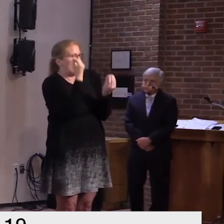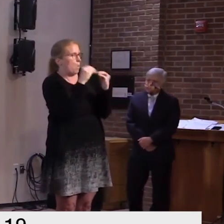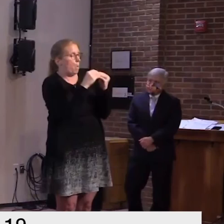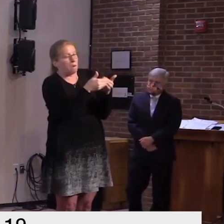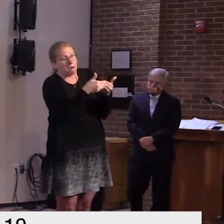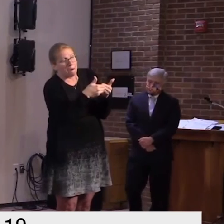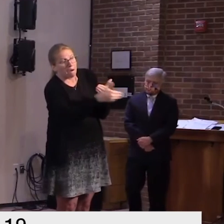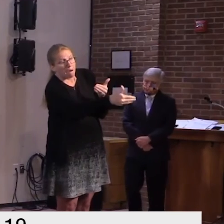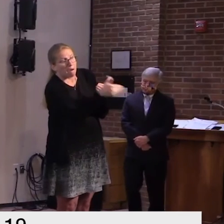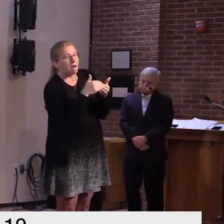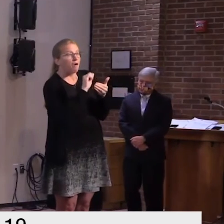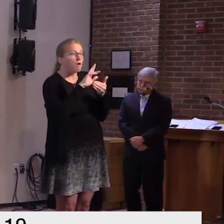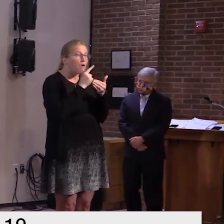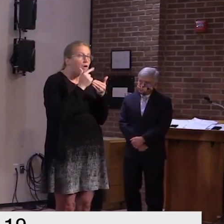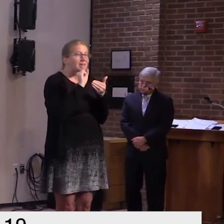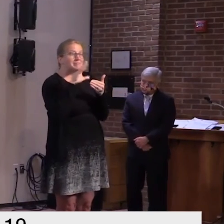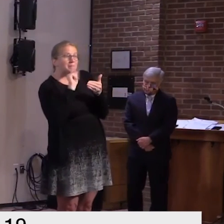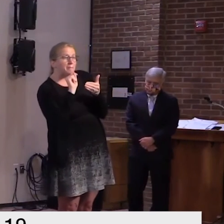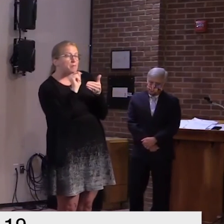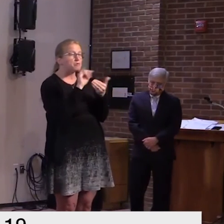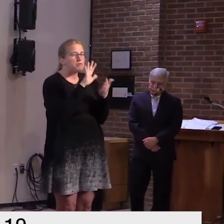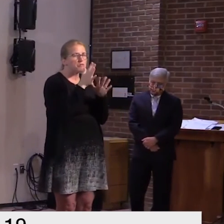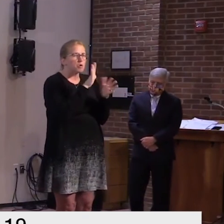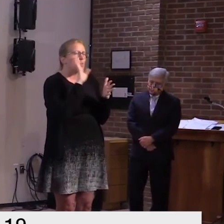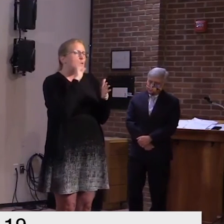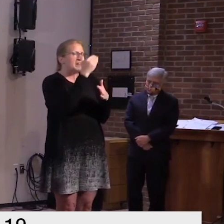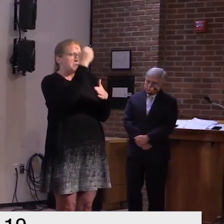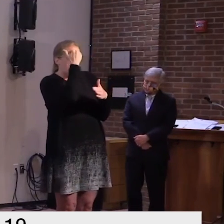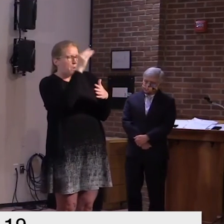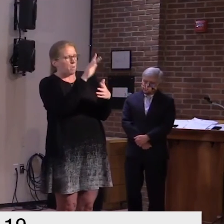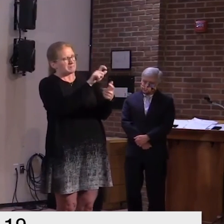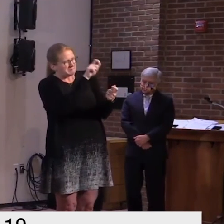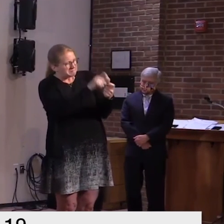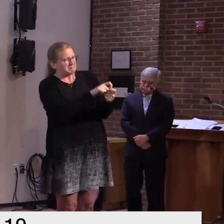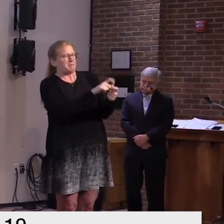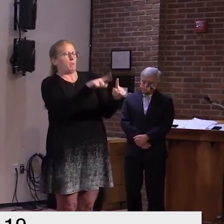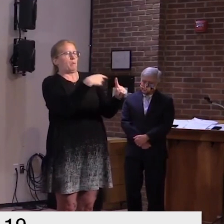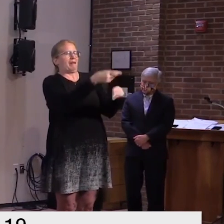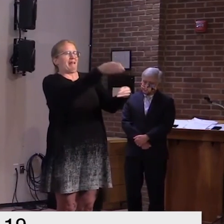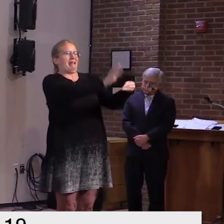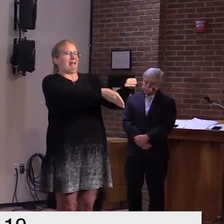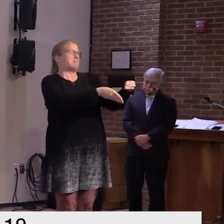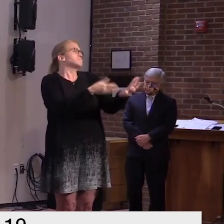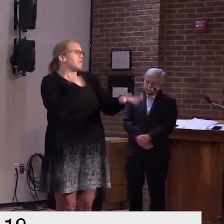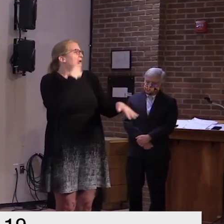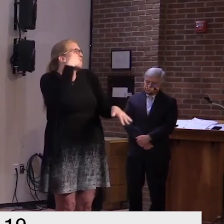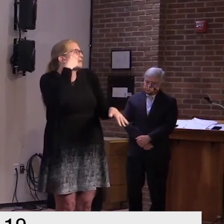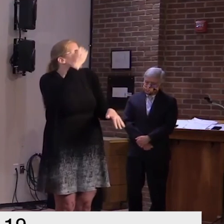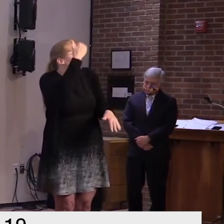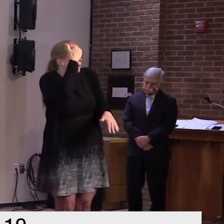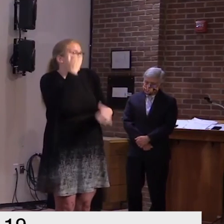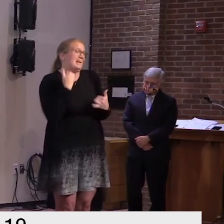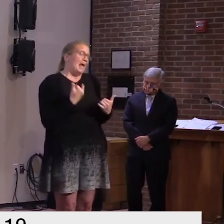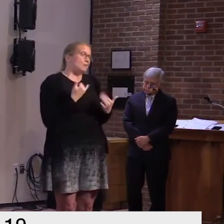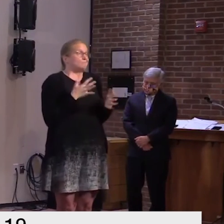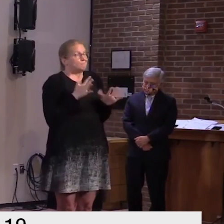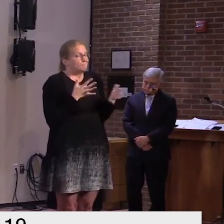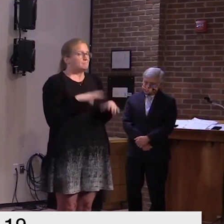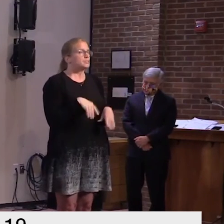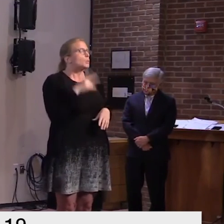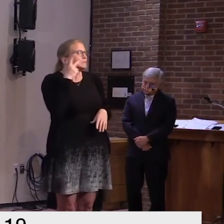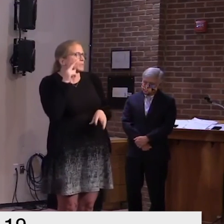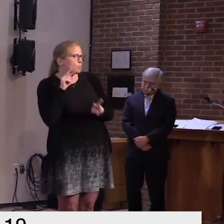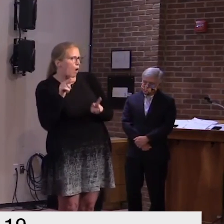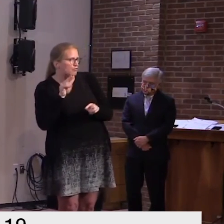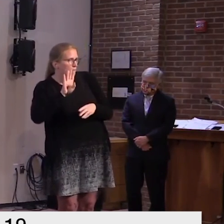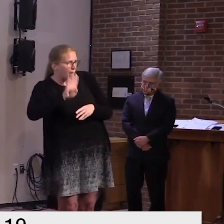all you know somewhat good news and uh again when we see uh the mass massachusetts new york new york city in